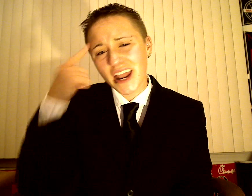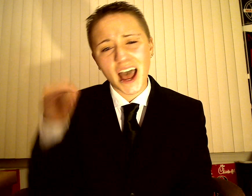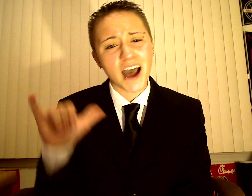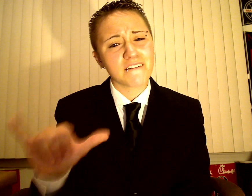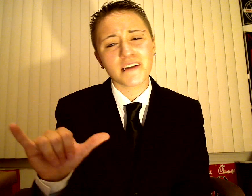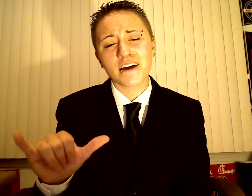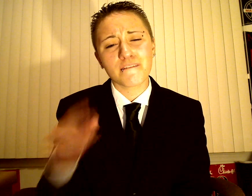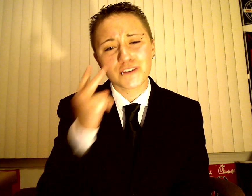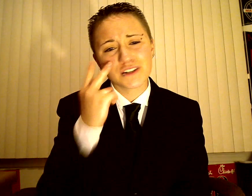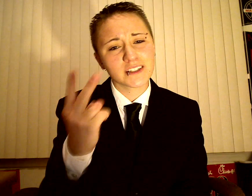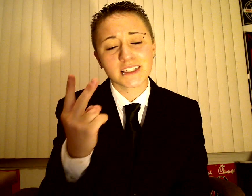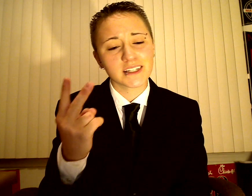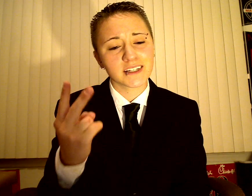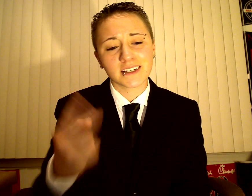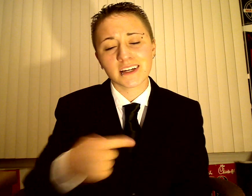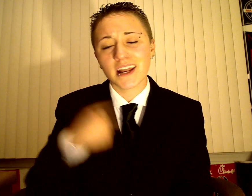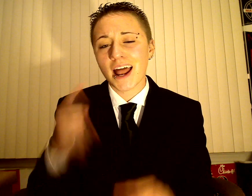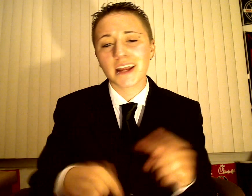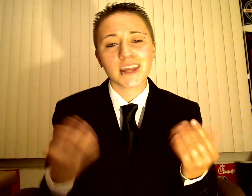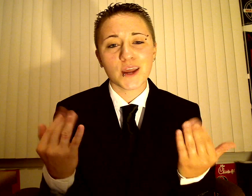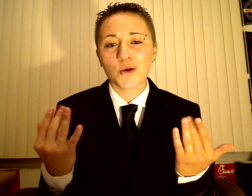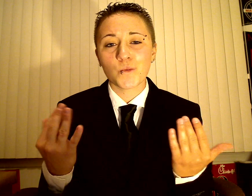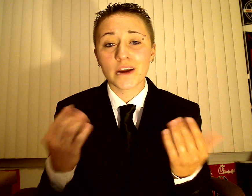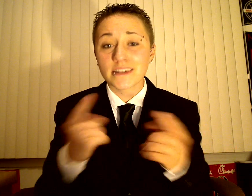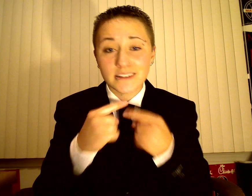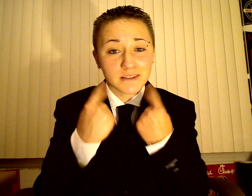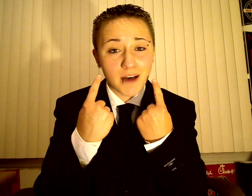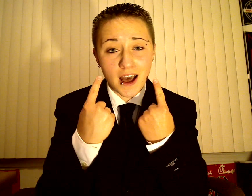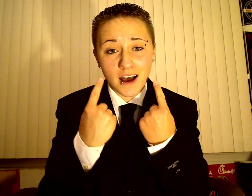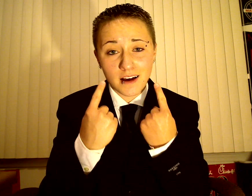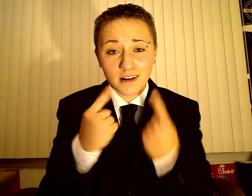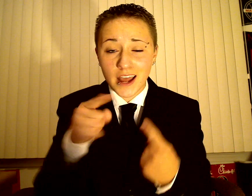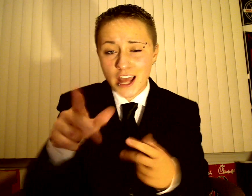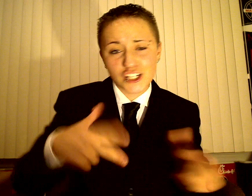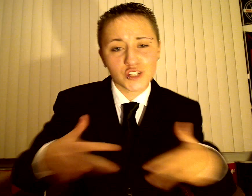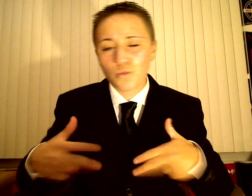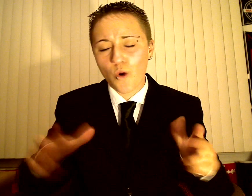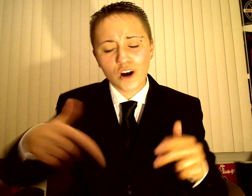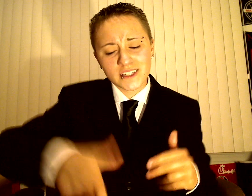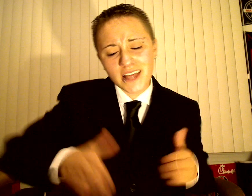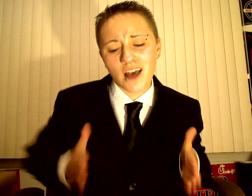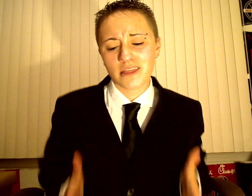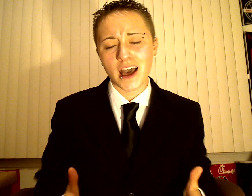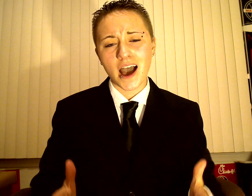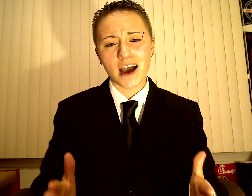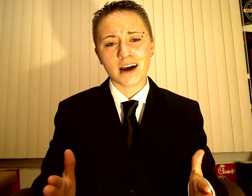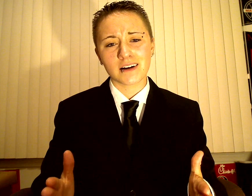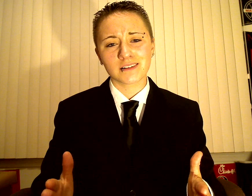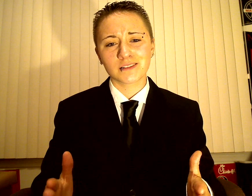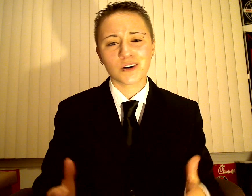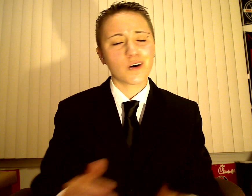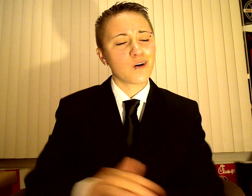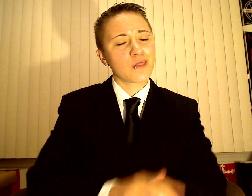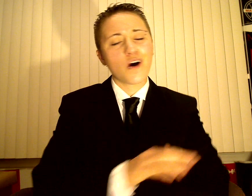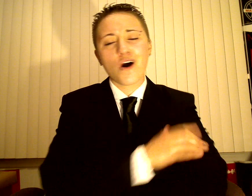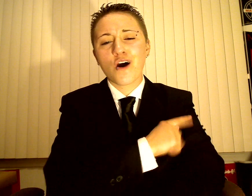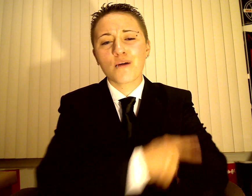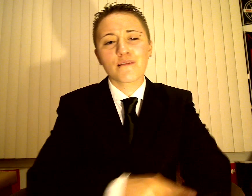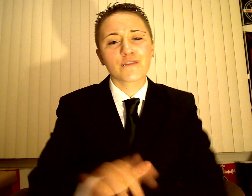that I've ever seen I can't wait to smile when she walks down the aisle On the arm of